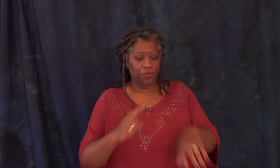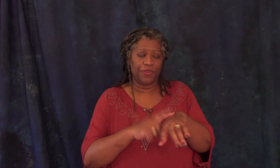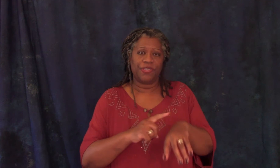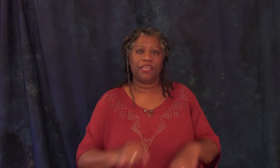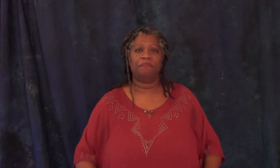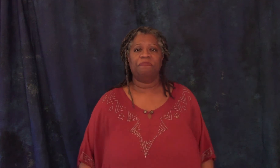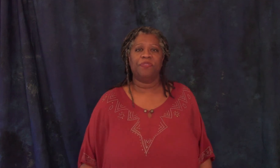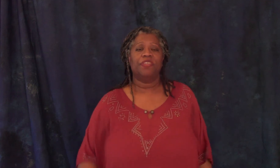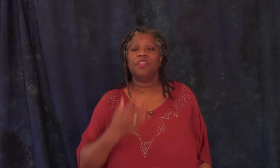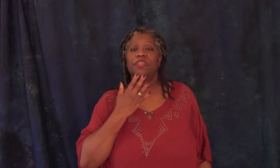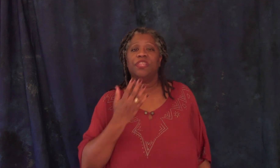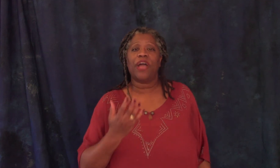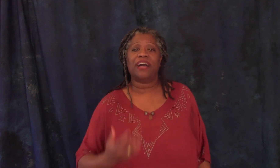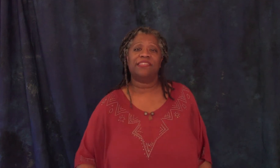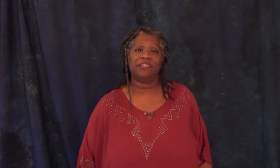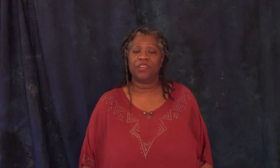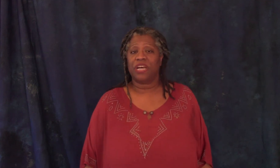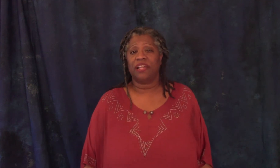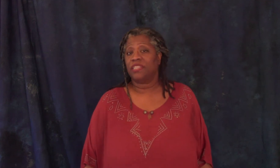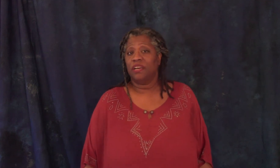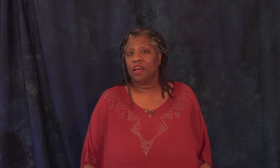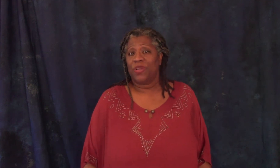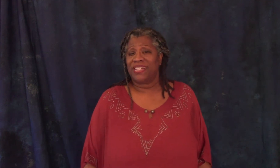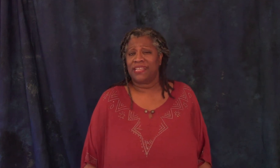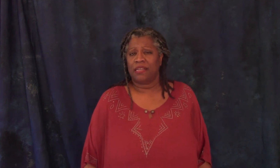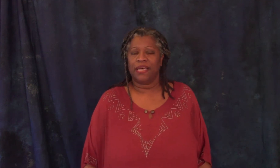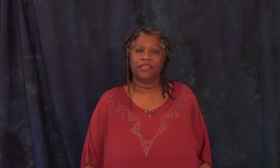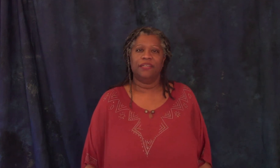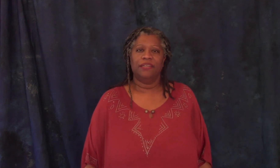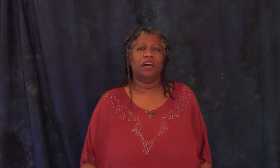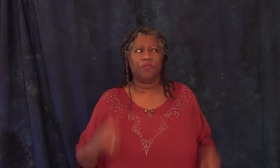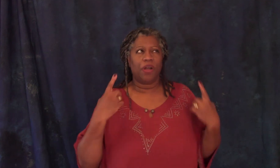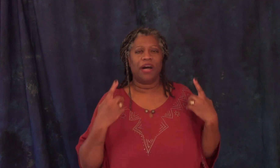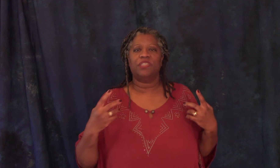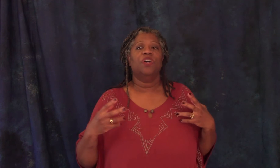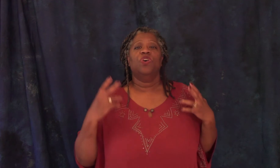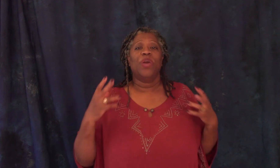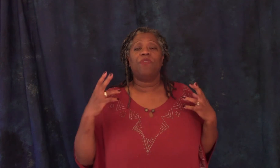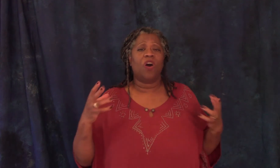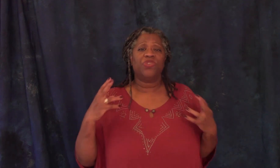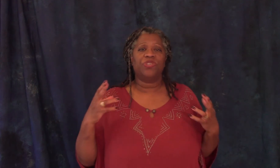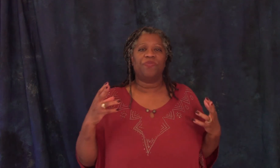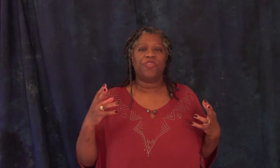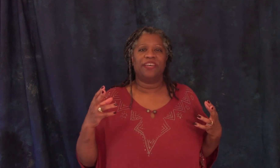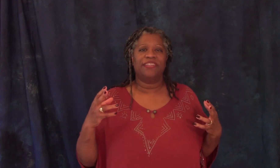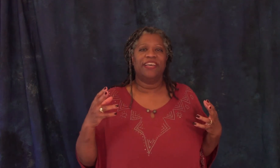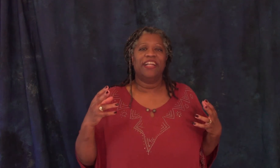of their skin their accent their dialect what they sound like color of their eyes we have all sorts of things that